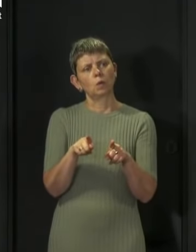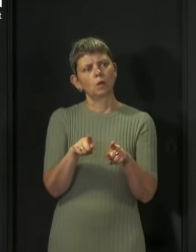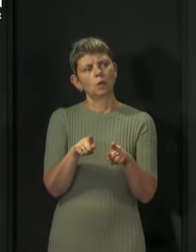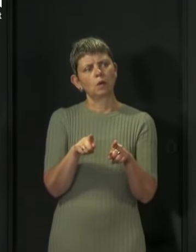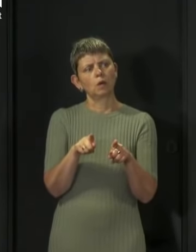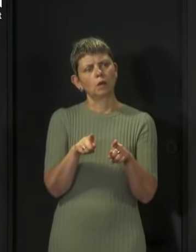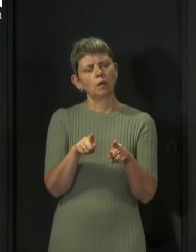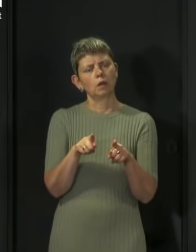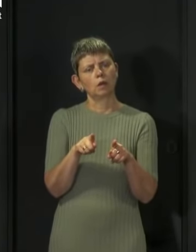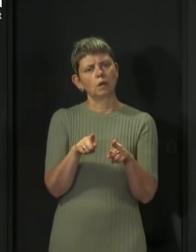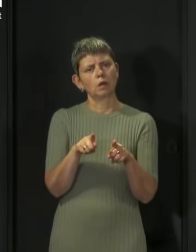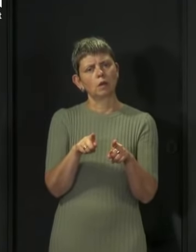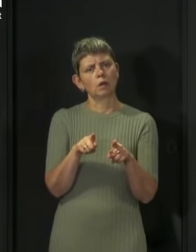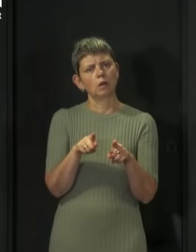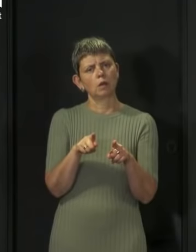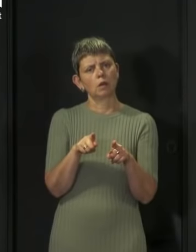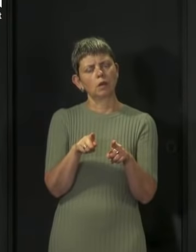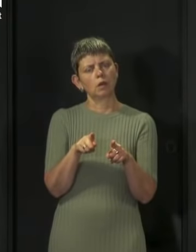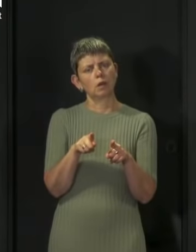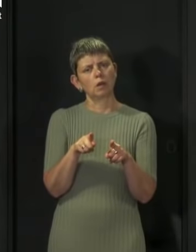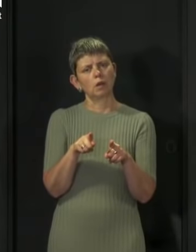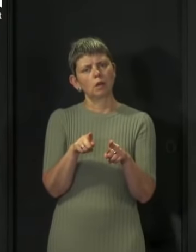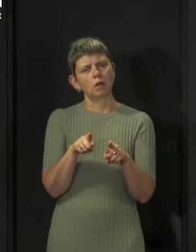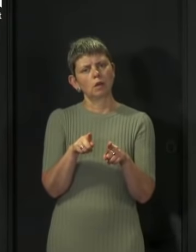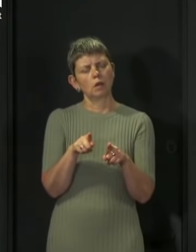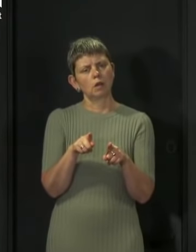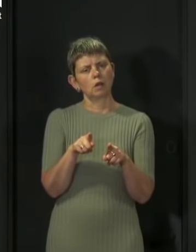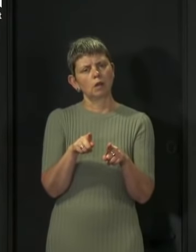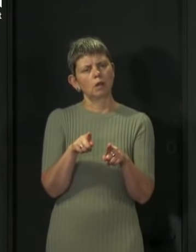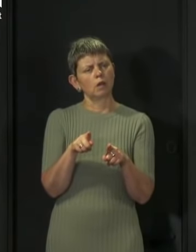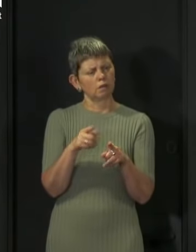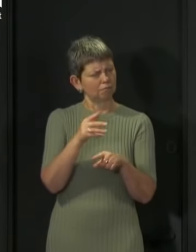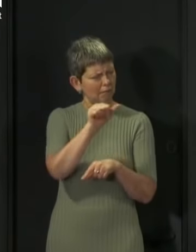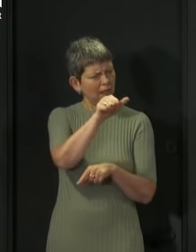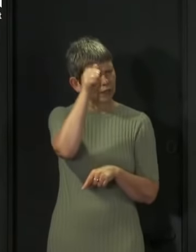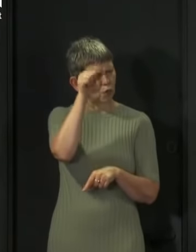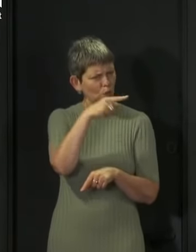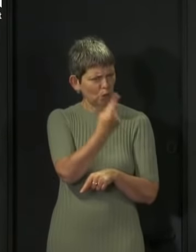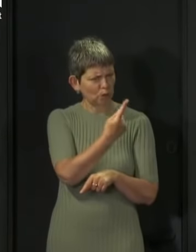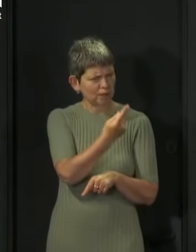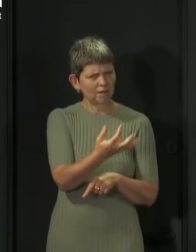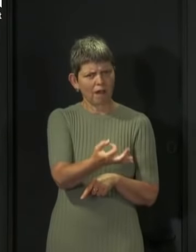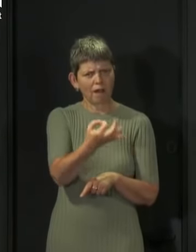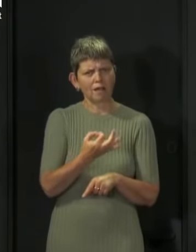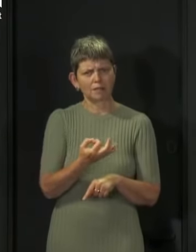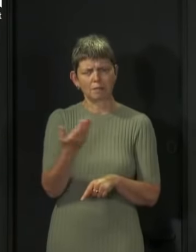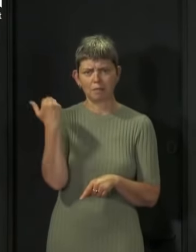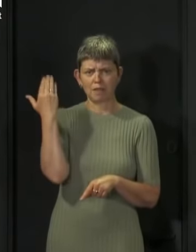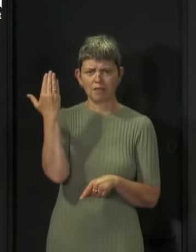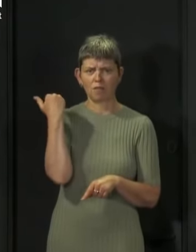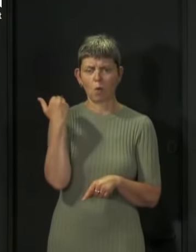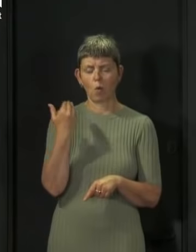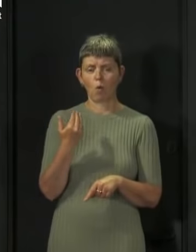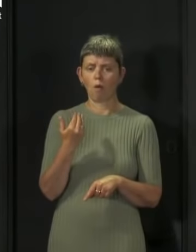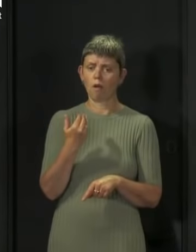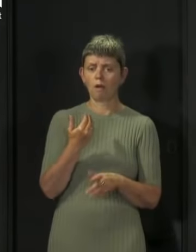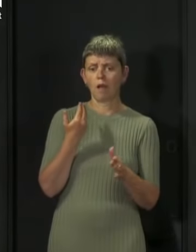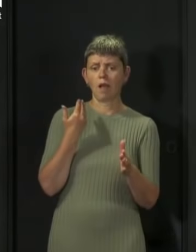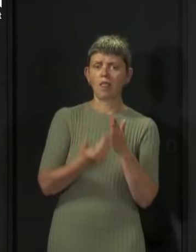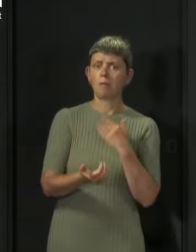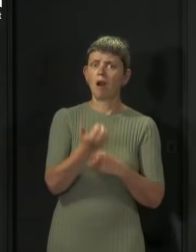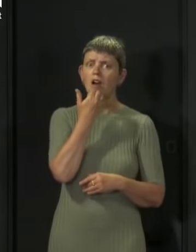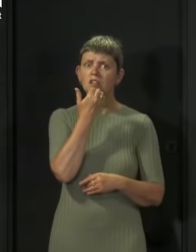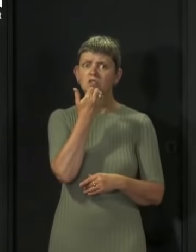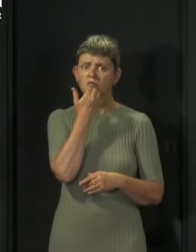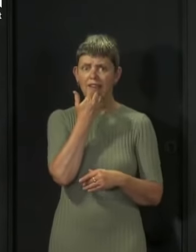and I should say this is entirely legitimate for you to do, but you were asking me earlier on about the increase in the pass rate and suggesting that that, even